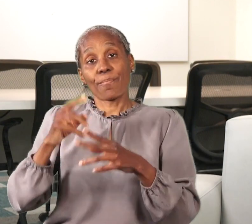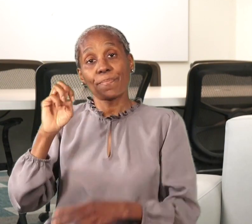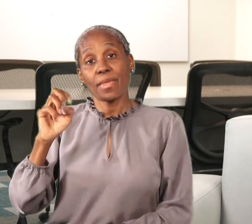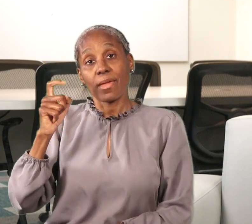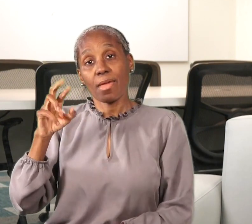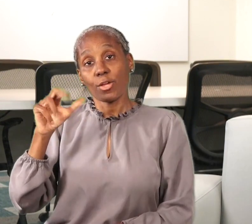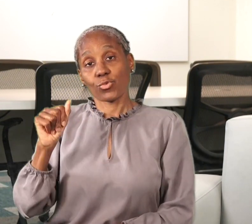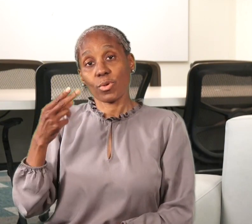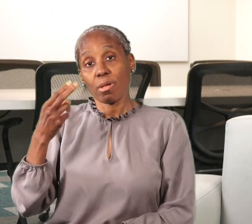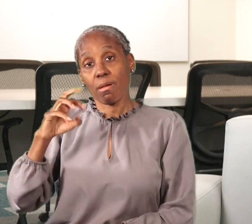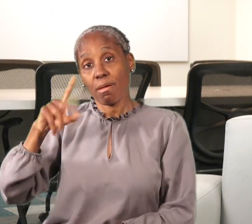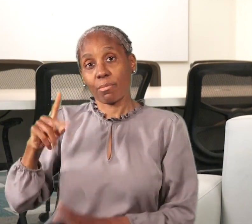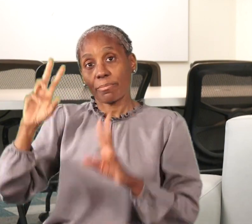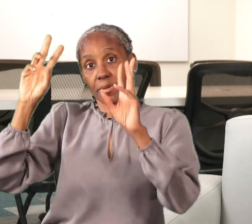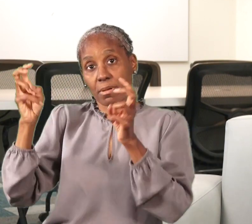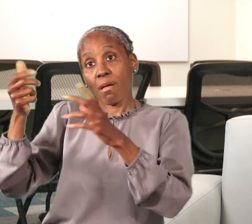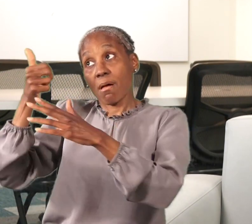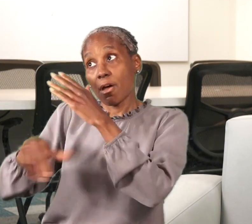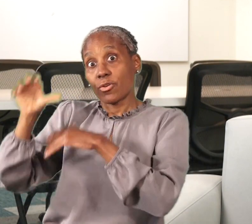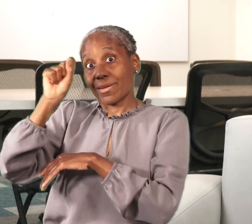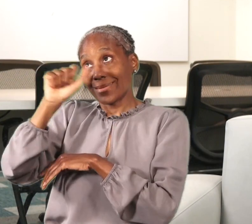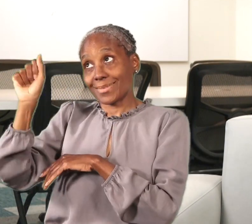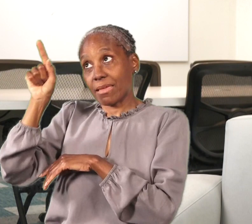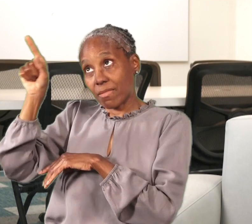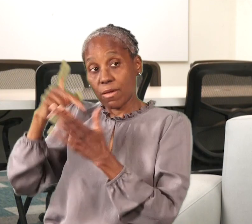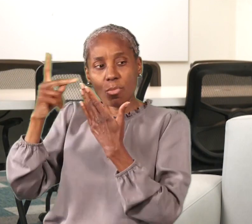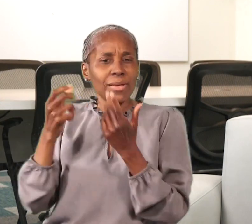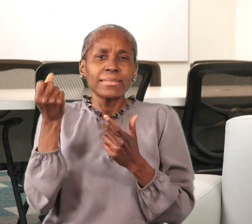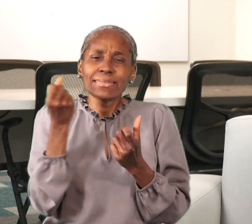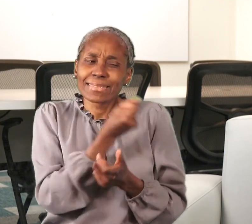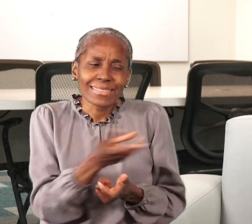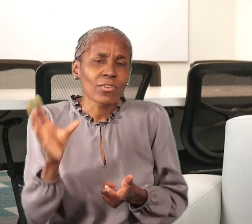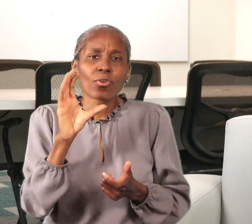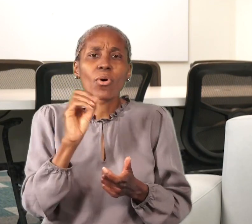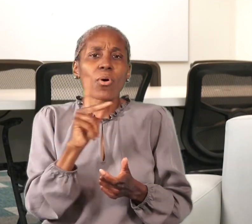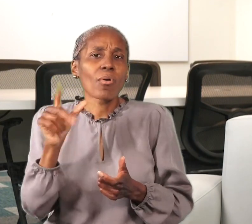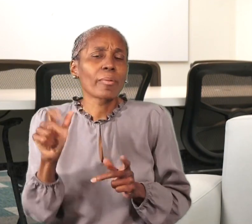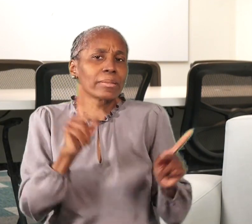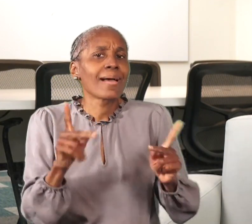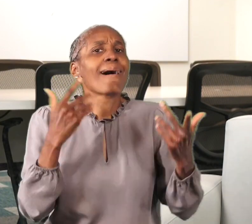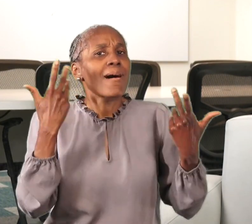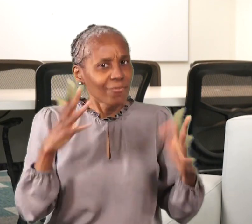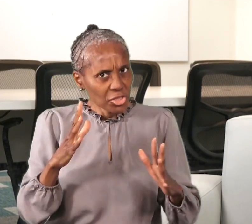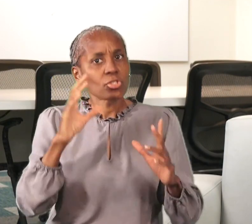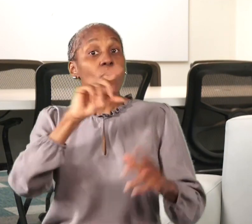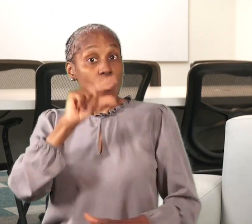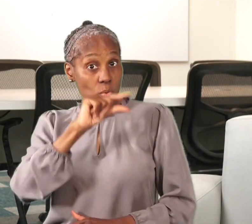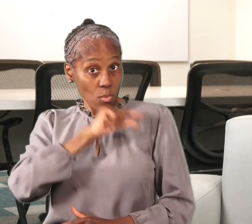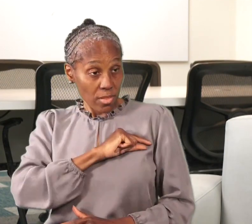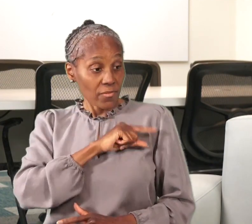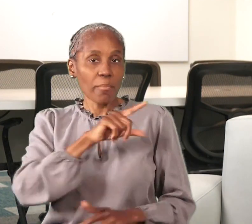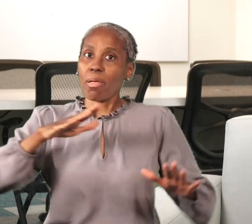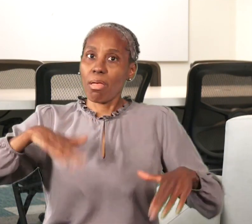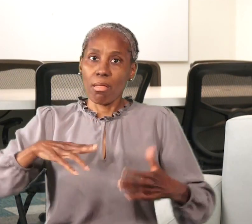through Social Security Administration, a wonderful program. There are thousands of you Oklahomans who are on Medicare who are